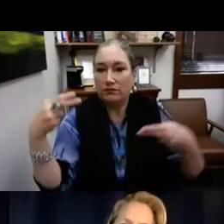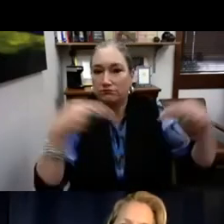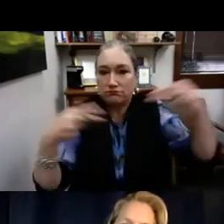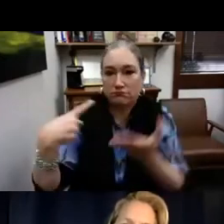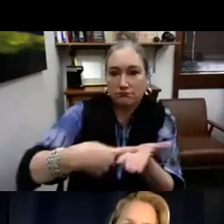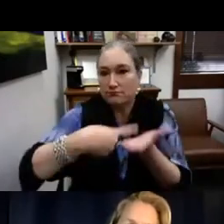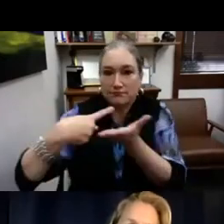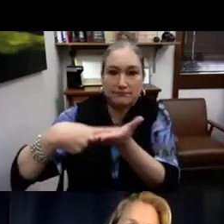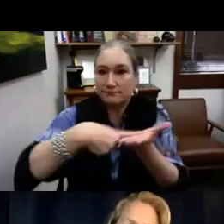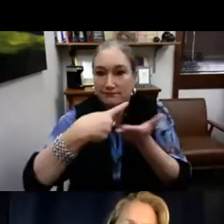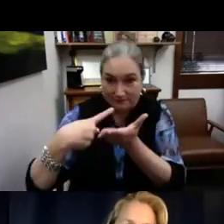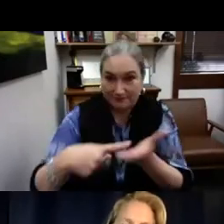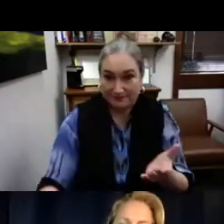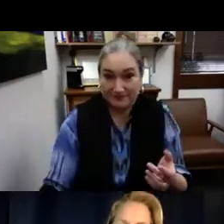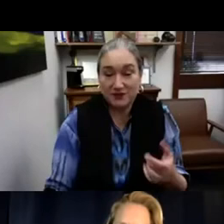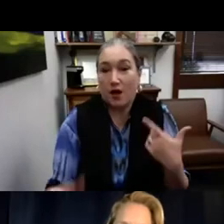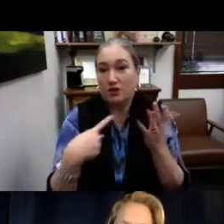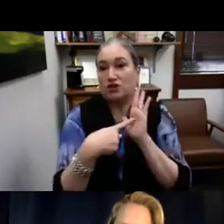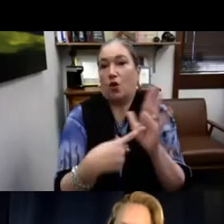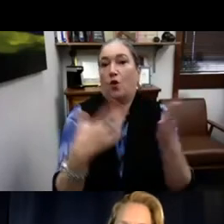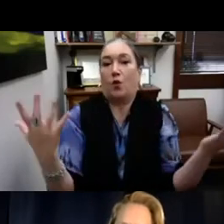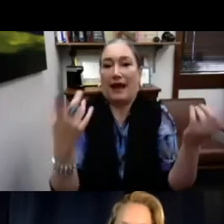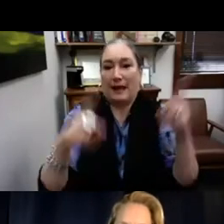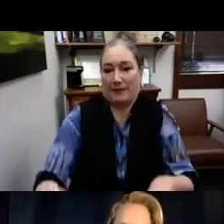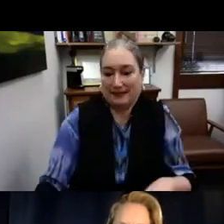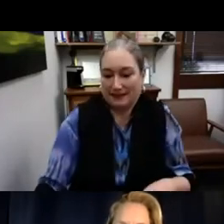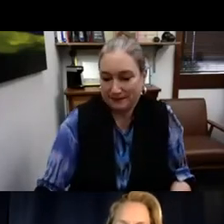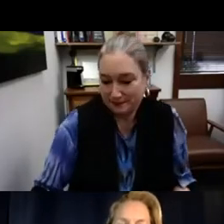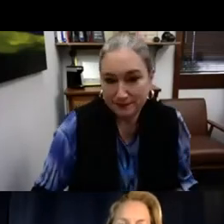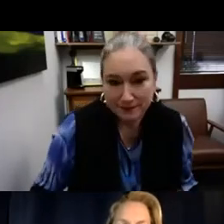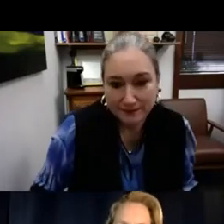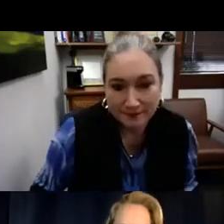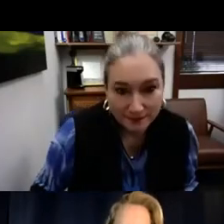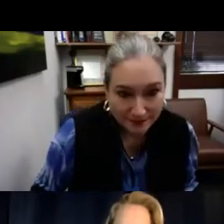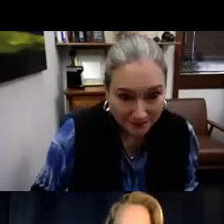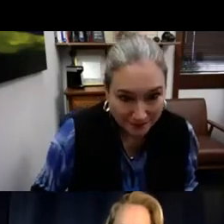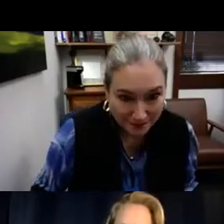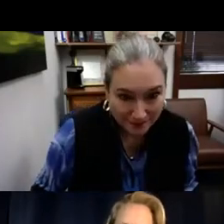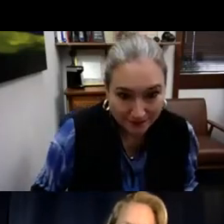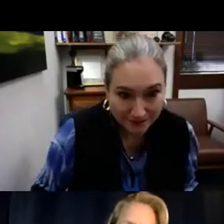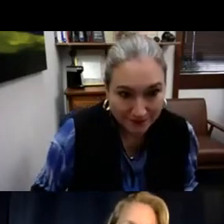And the last one was a Zoom recording of participants in their discussions. And so I'll show what happened.